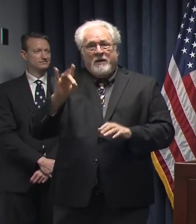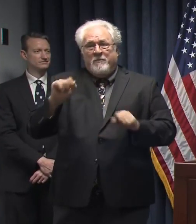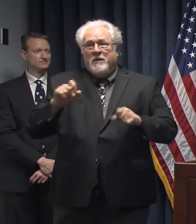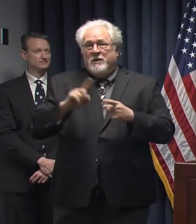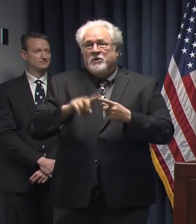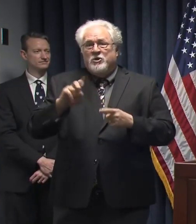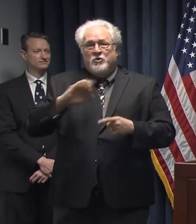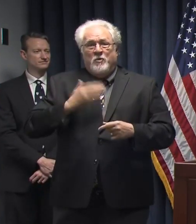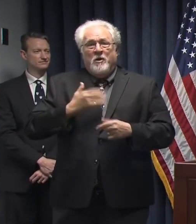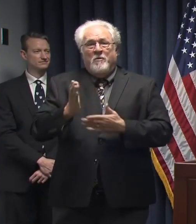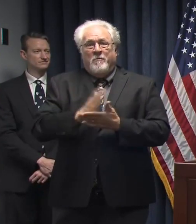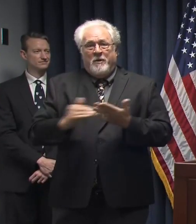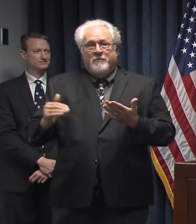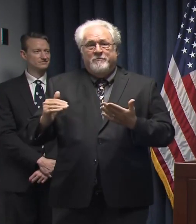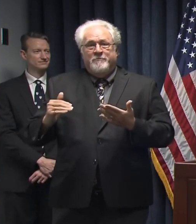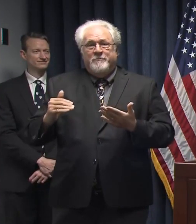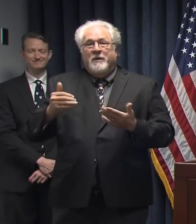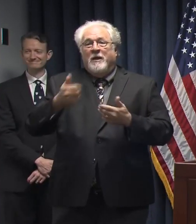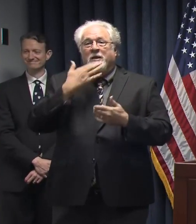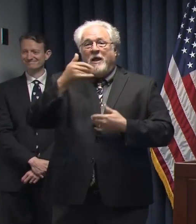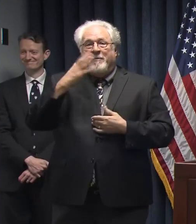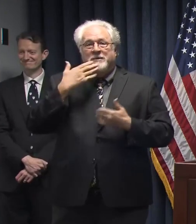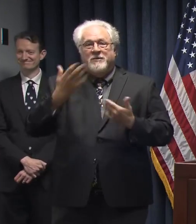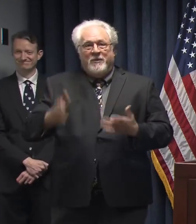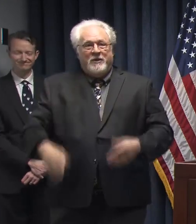do our part. God bless and thank you.